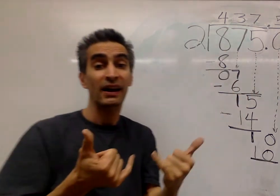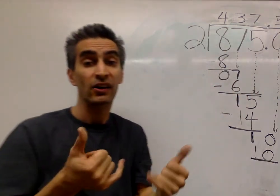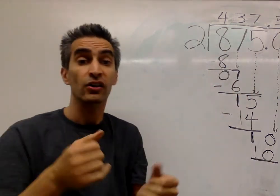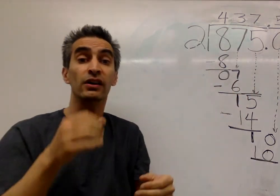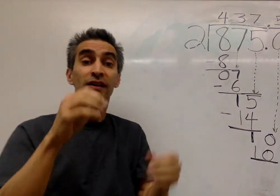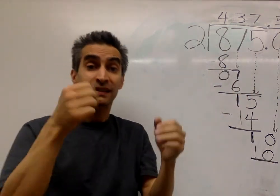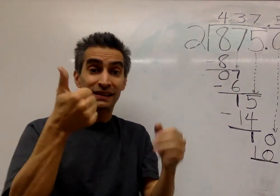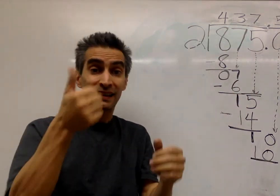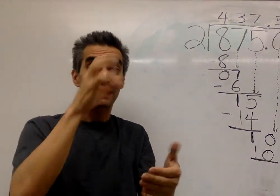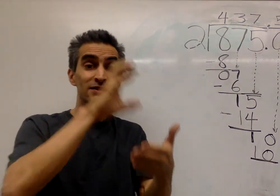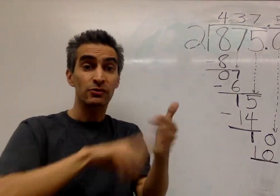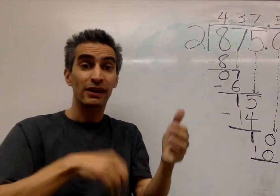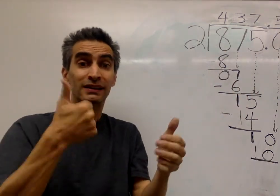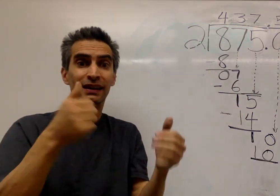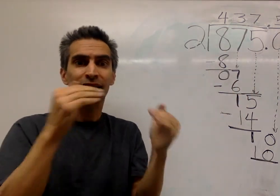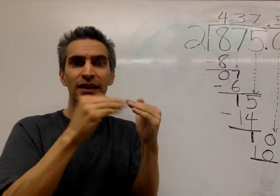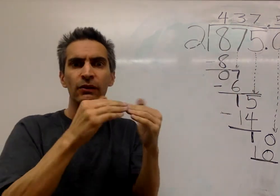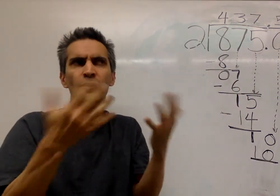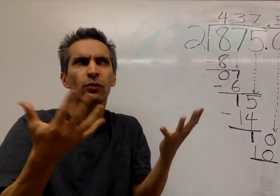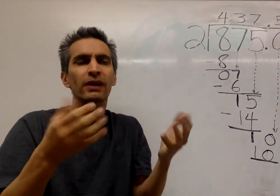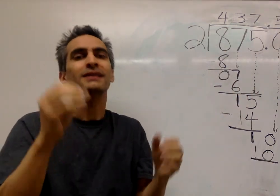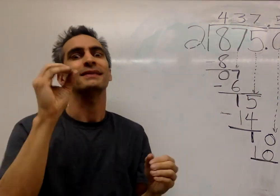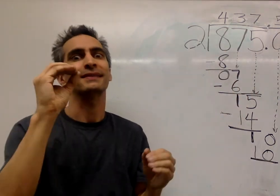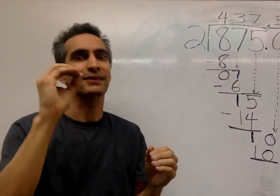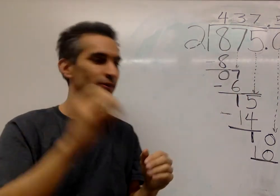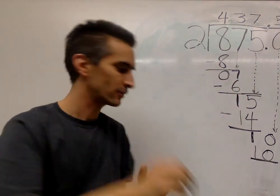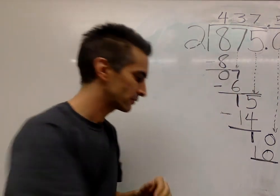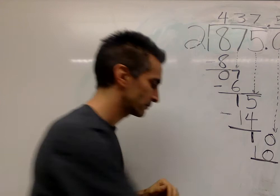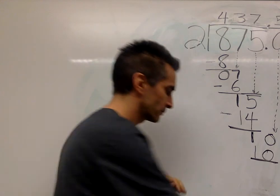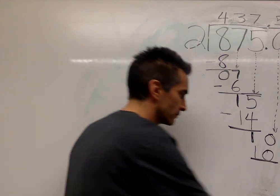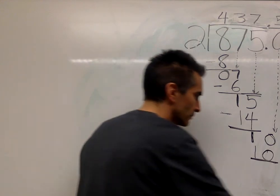Now, ten minus ten equals zero.